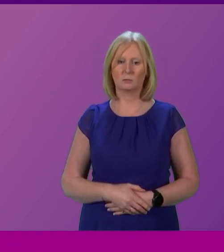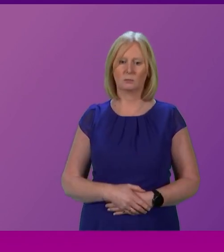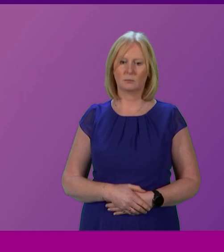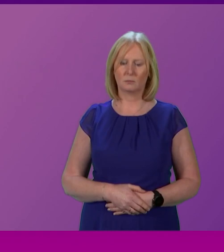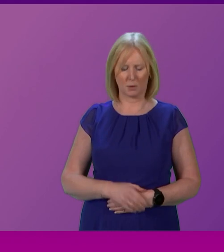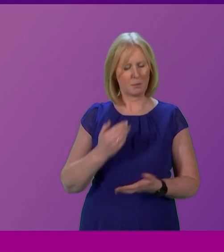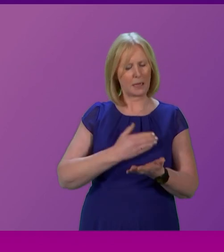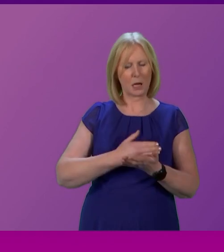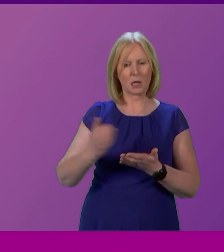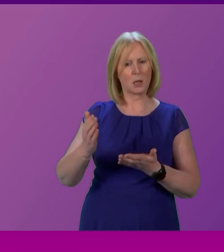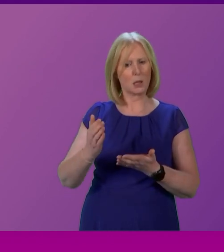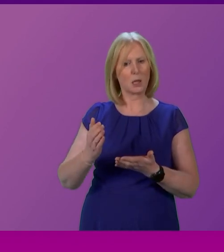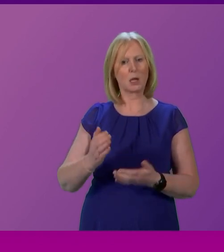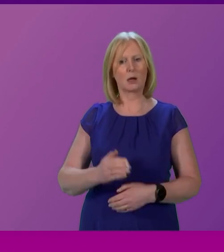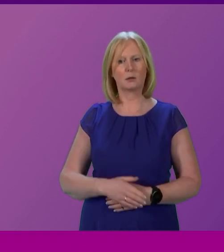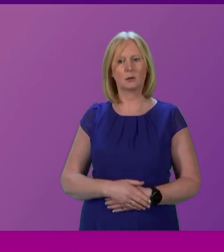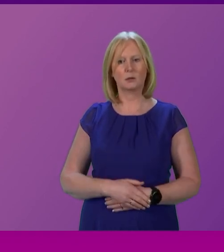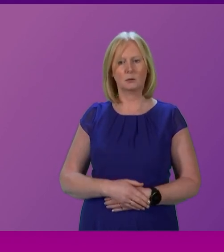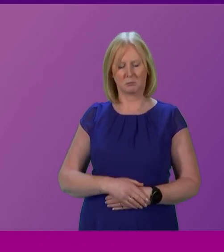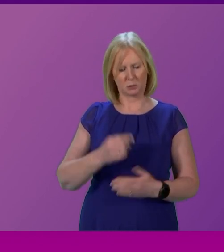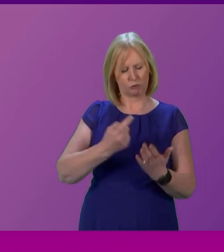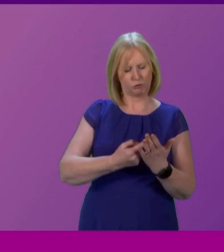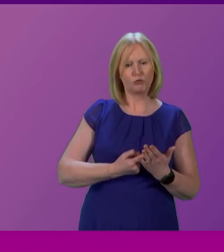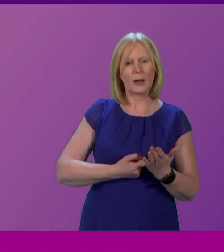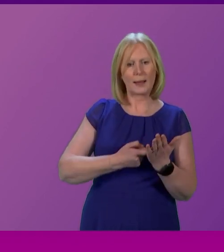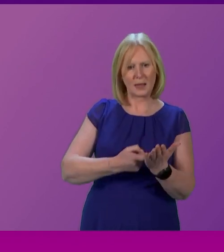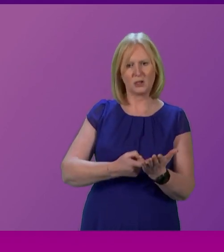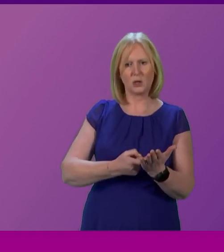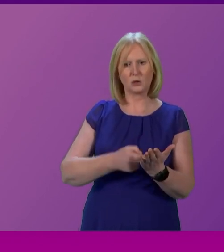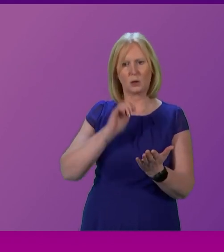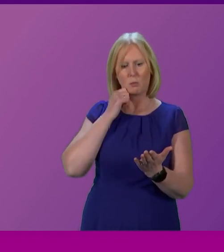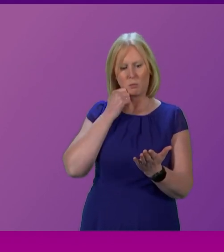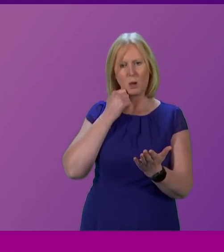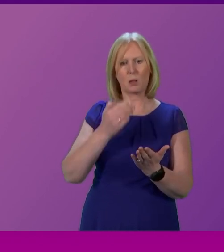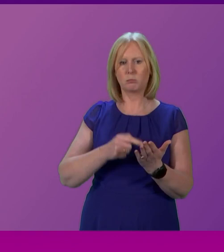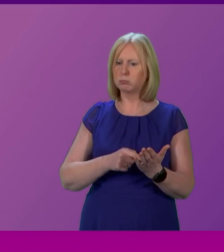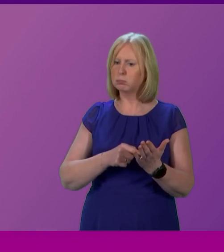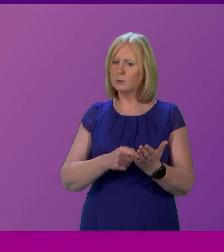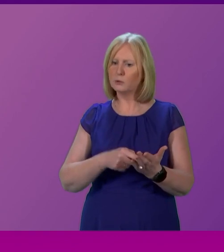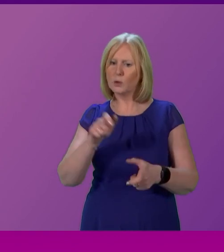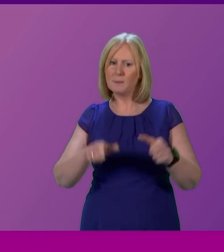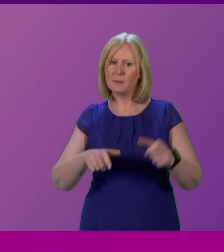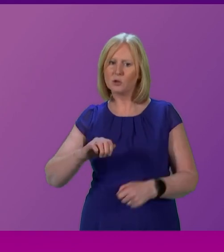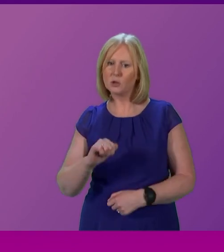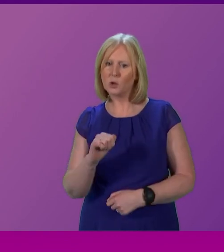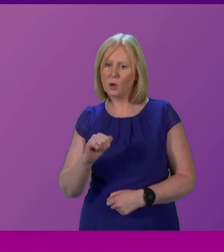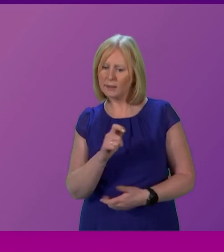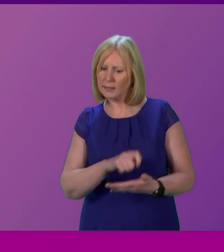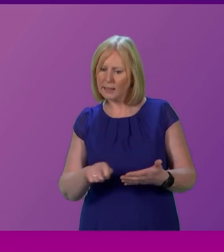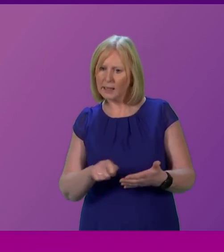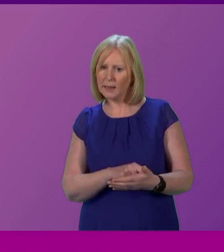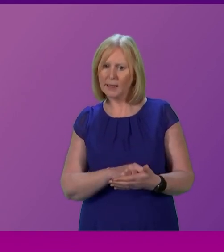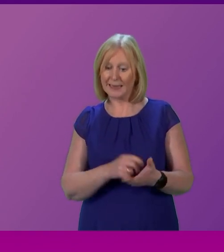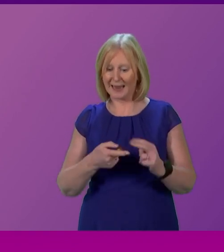transparent and clear about this. Those are the recommendations. We will put those missions before the electorate. And if we are elected into power,